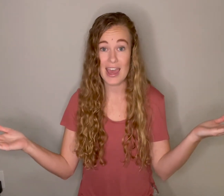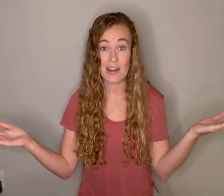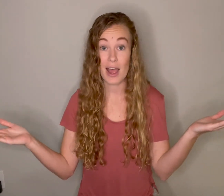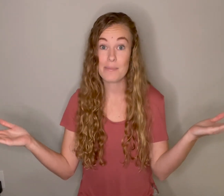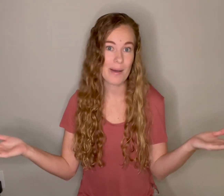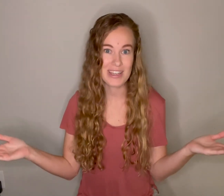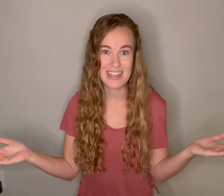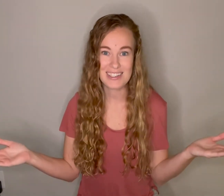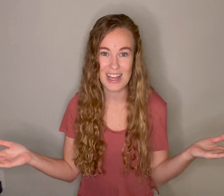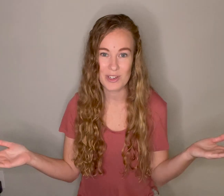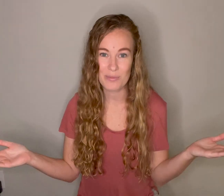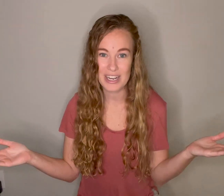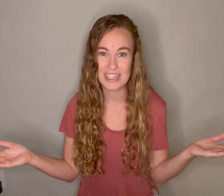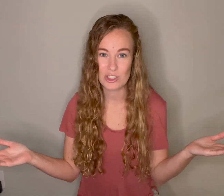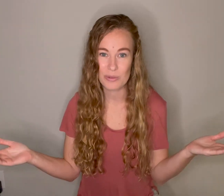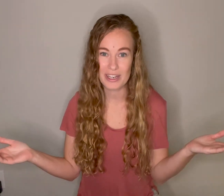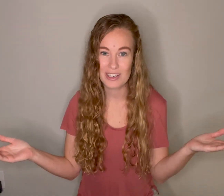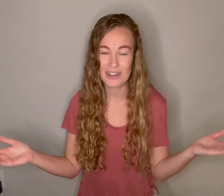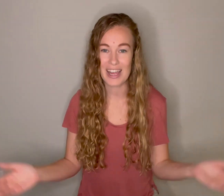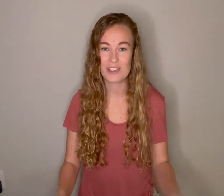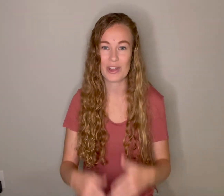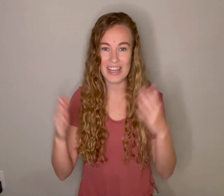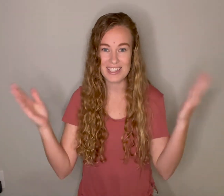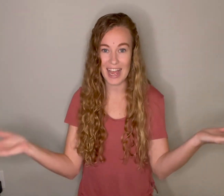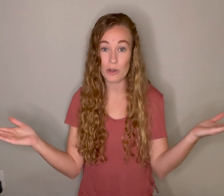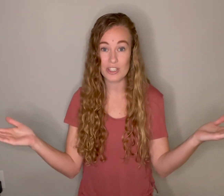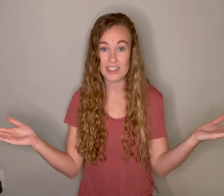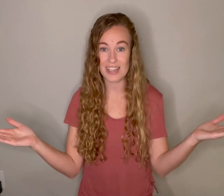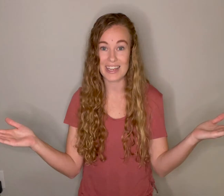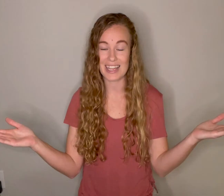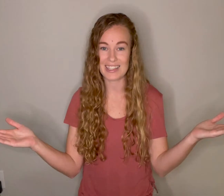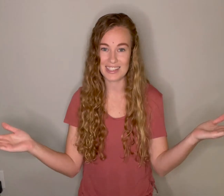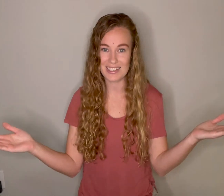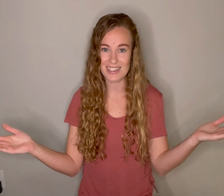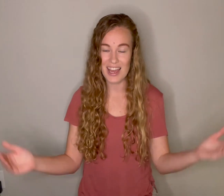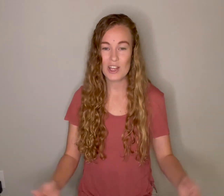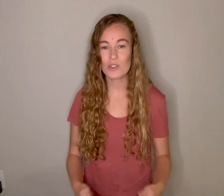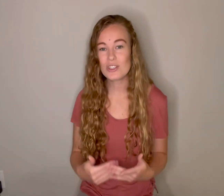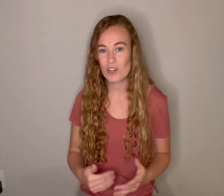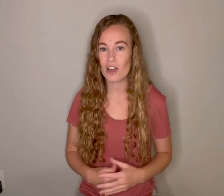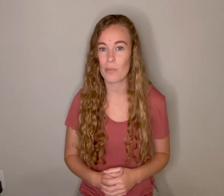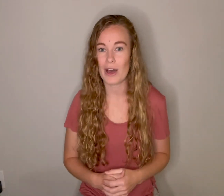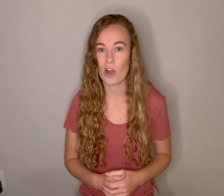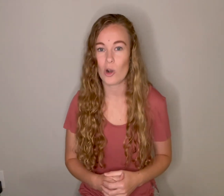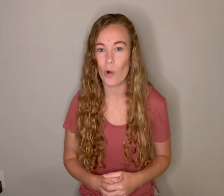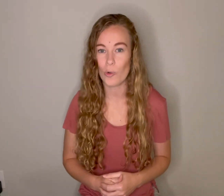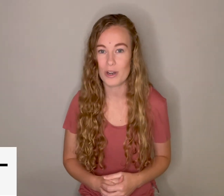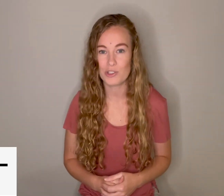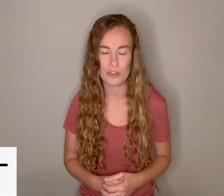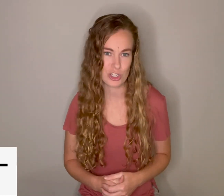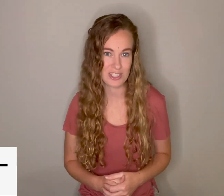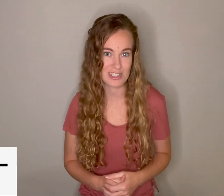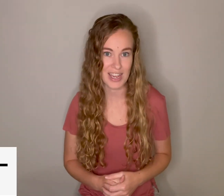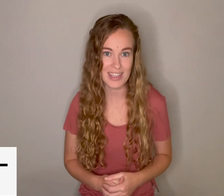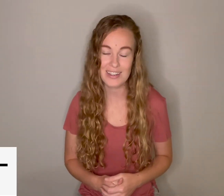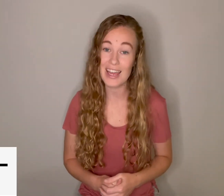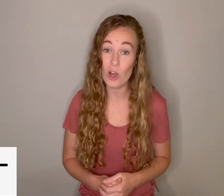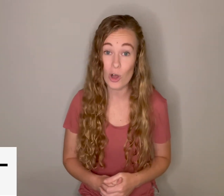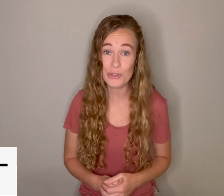I'm not making a sound on my instrument. Okay, so hands out to the side like this. So let's talk about our whole rest for just a second. That also